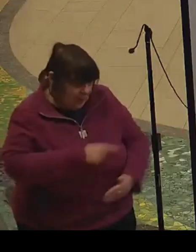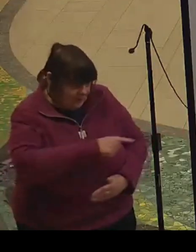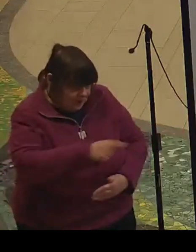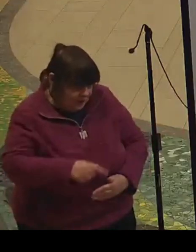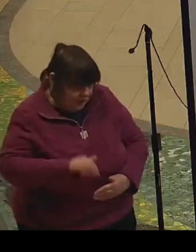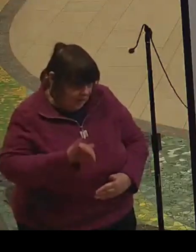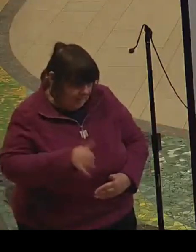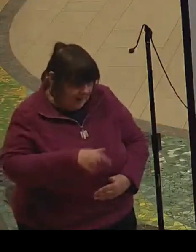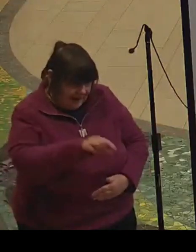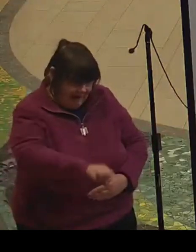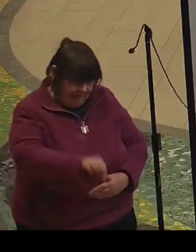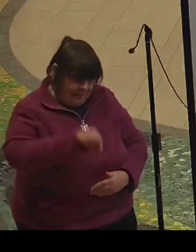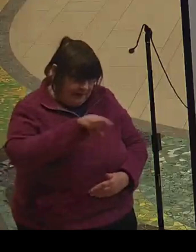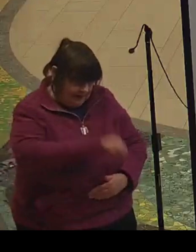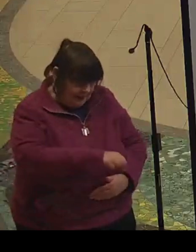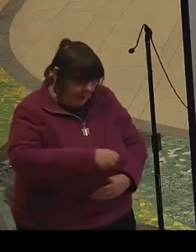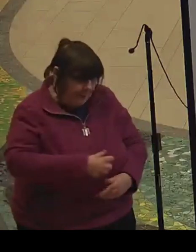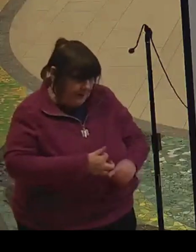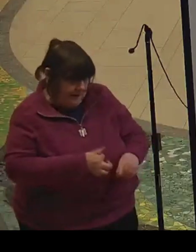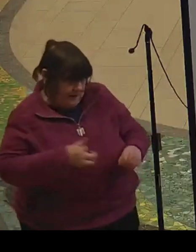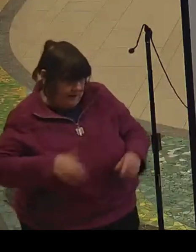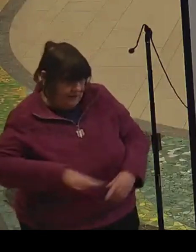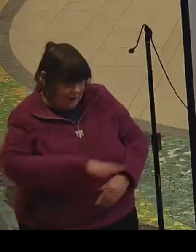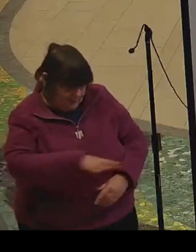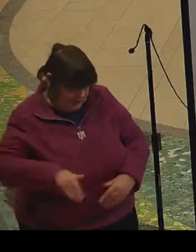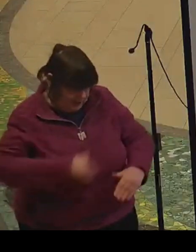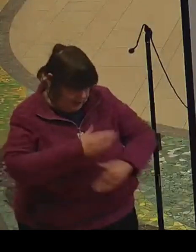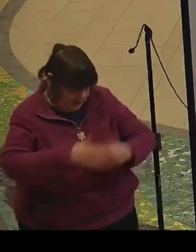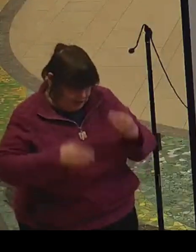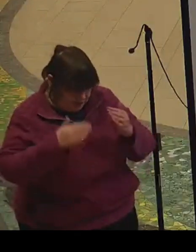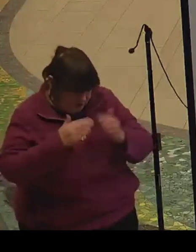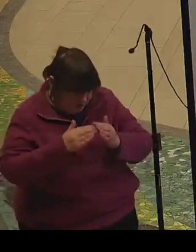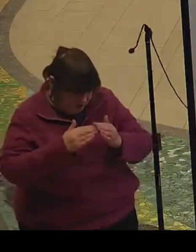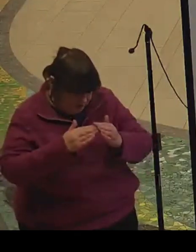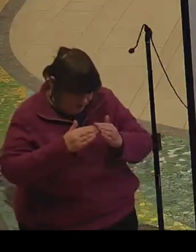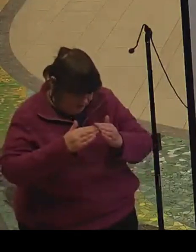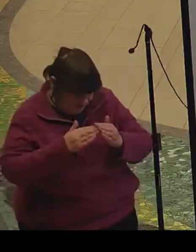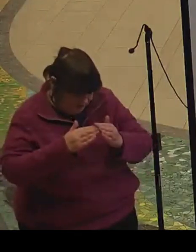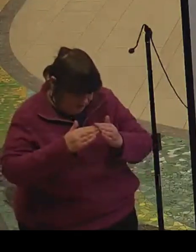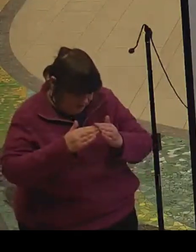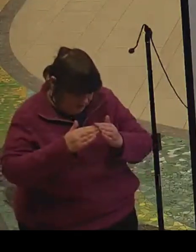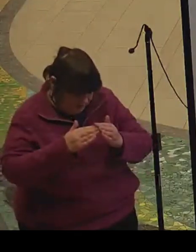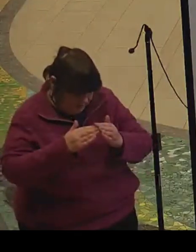Some of you maybe have picked them up from the local church.